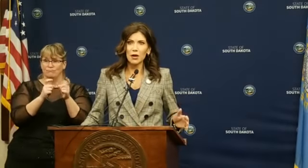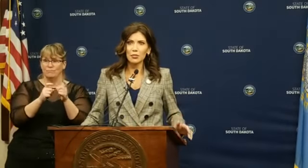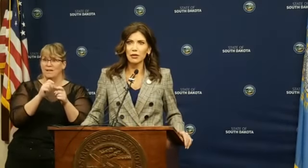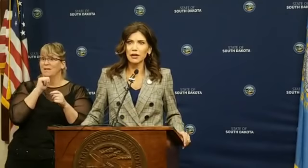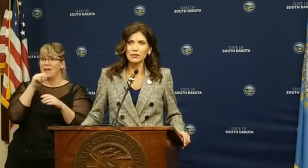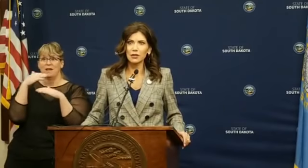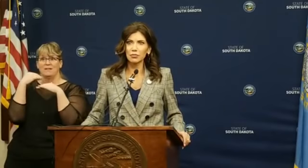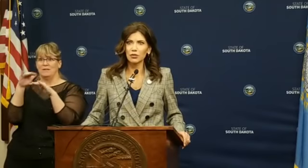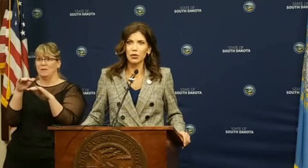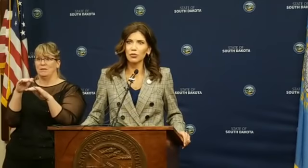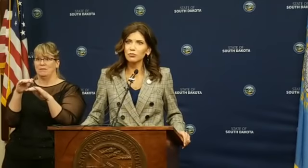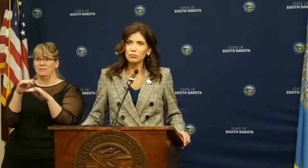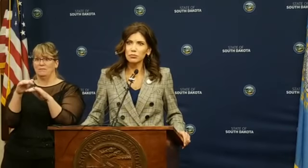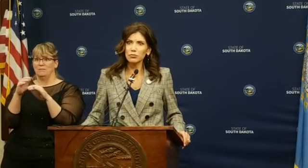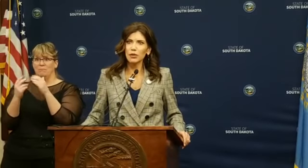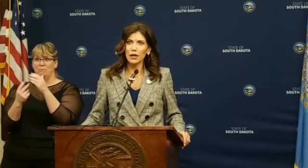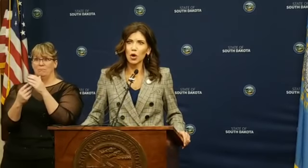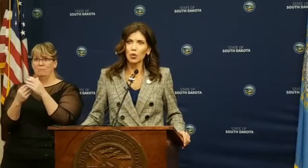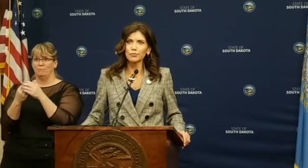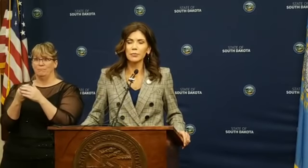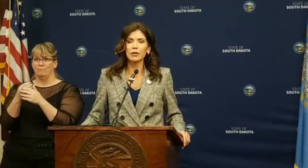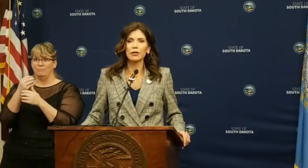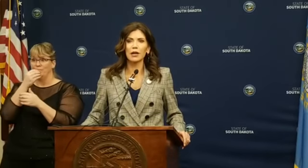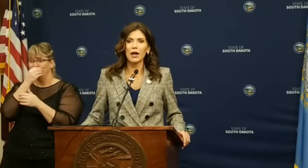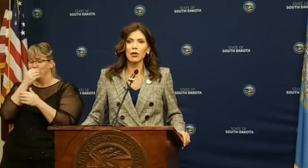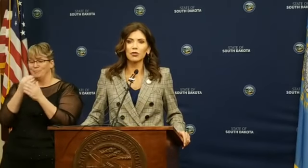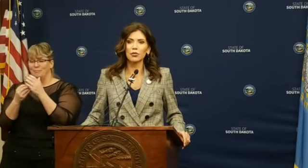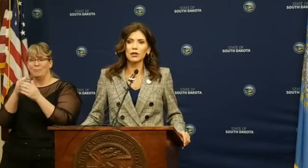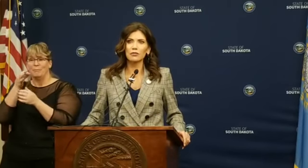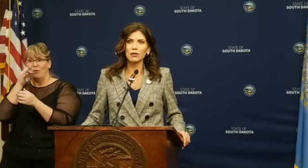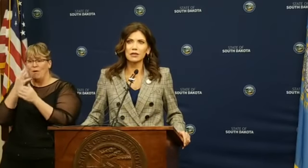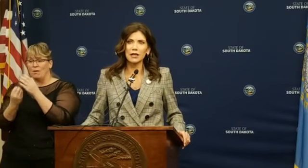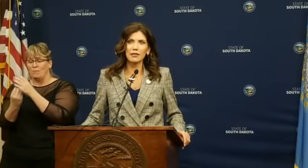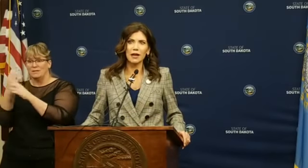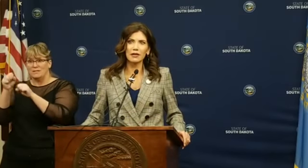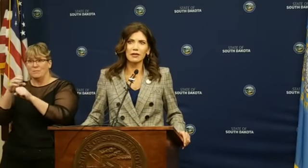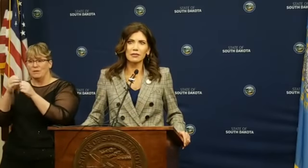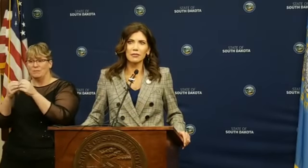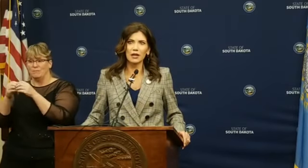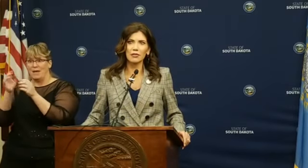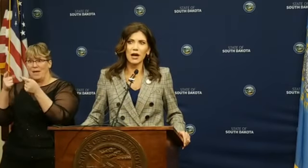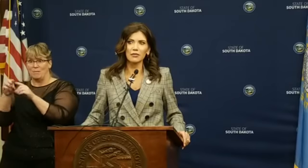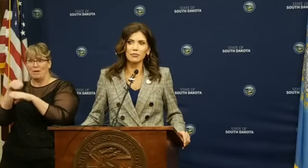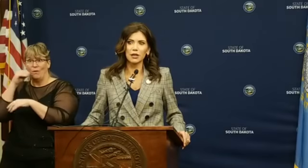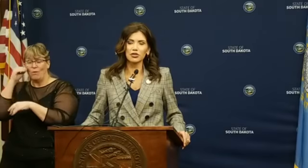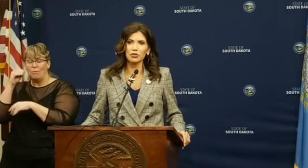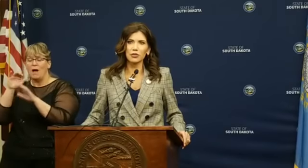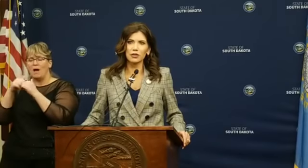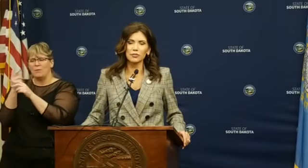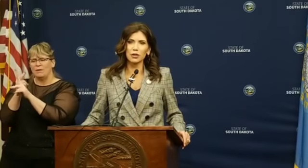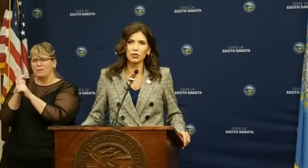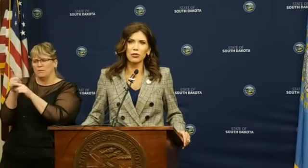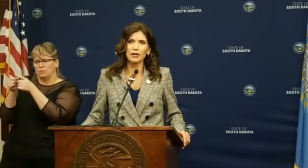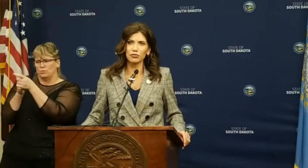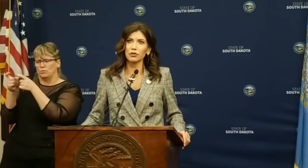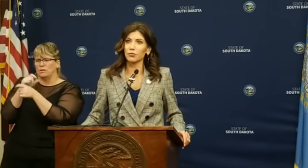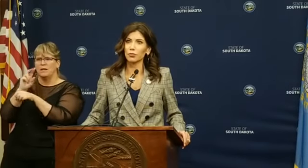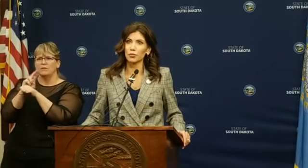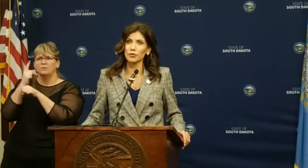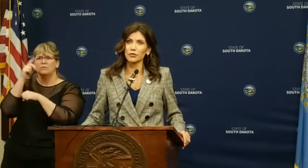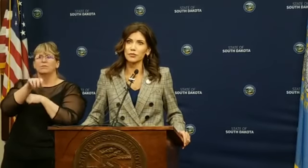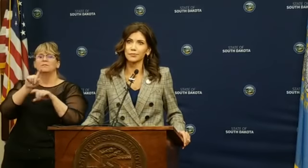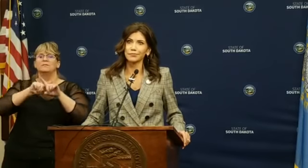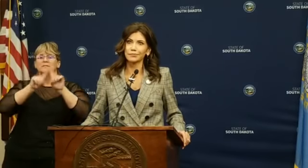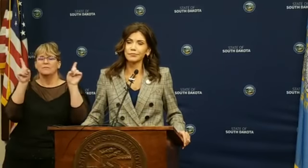unlimited amount of plants can be grown at home. And how do we contain that and, and not make sure that it's being utilized for